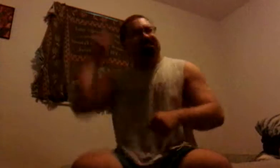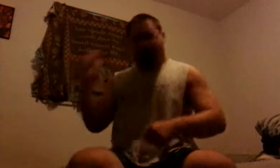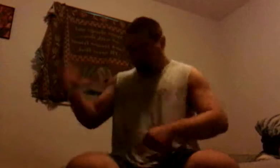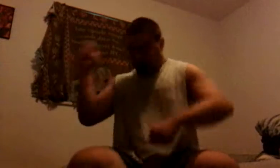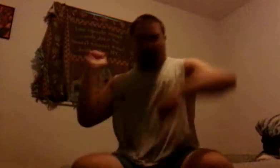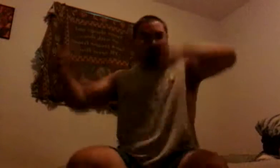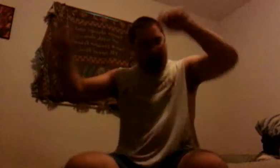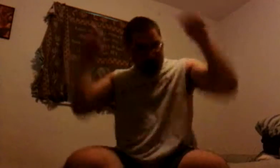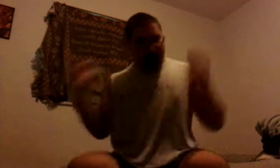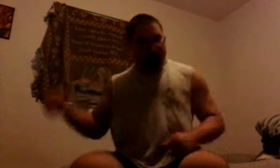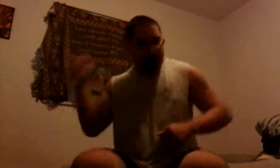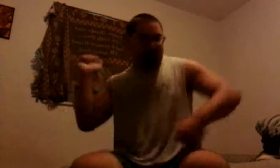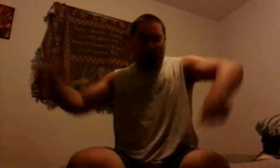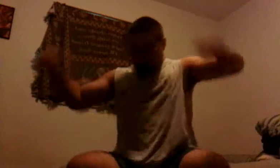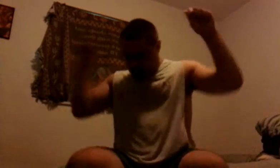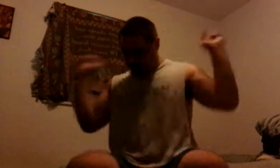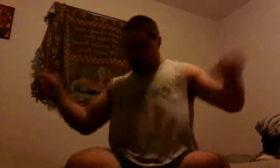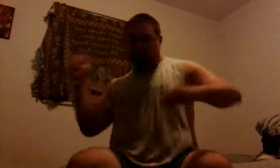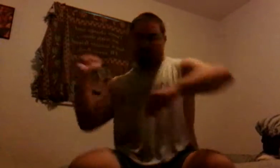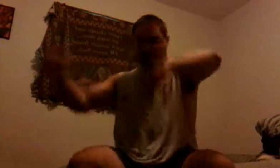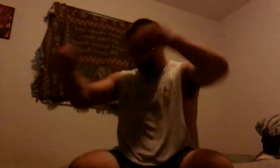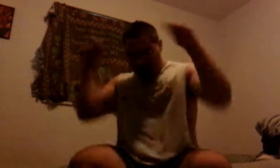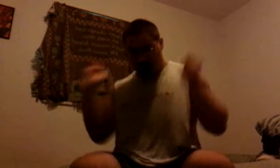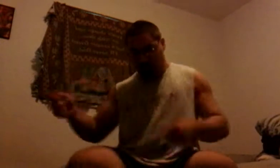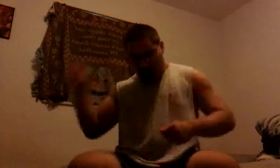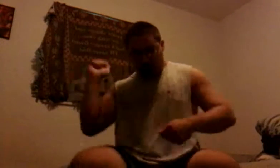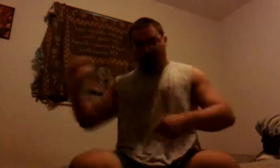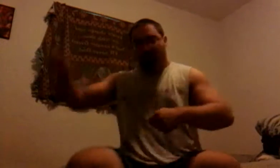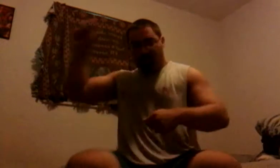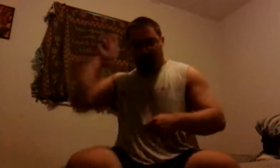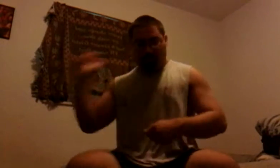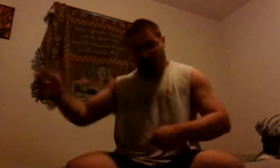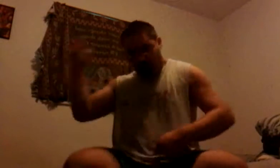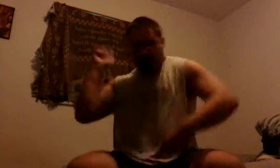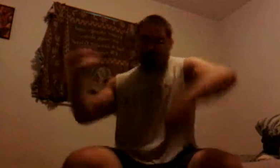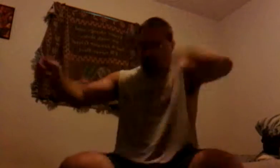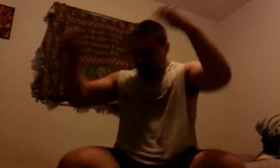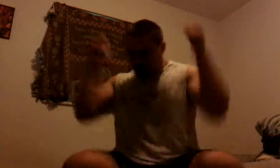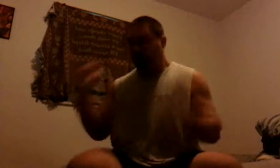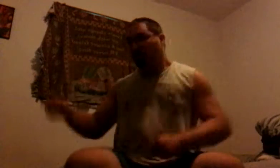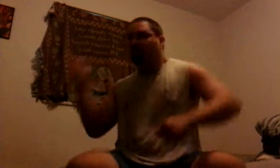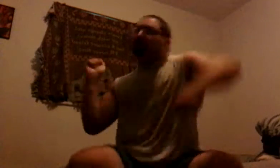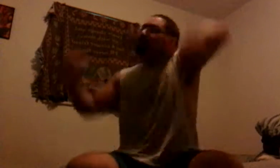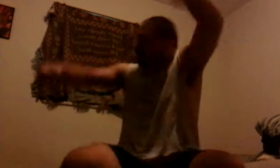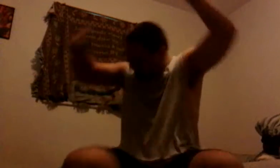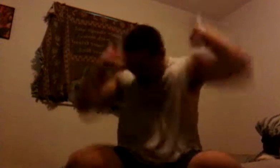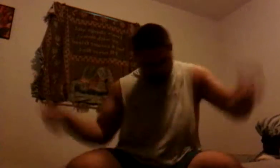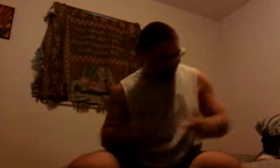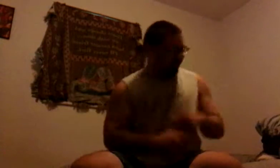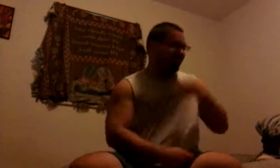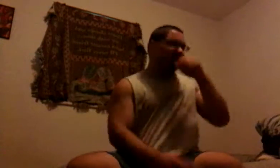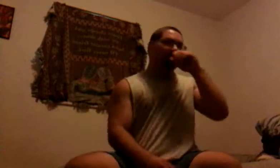come No,